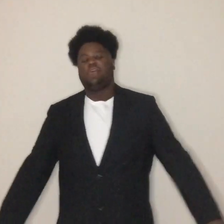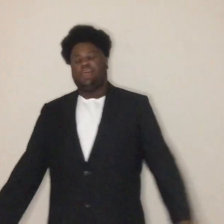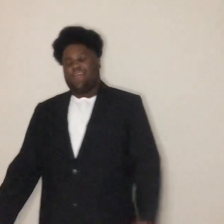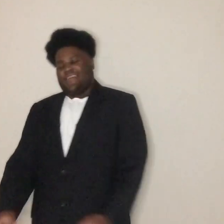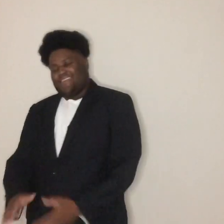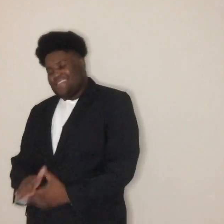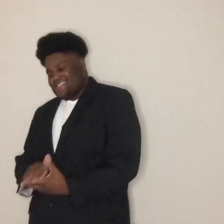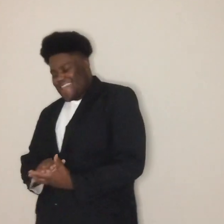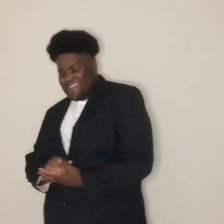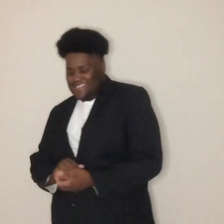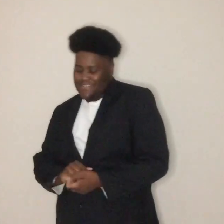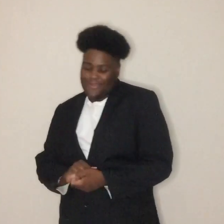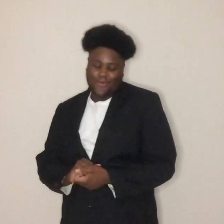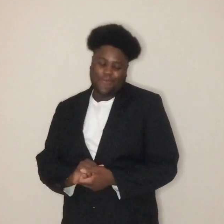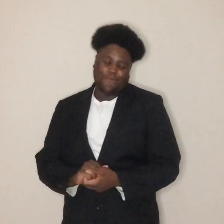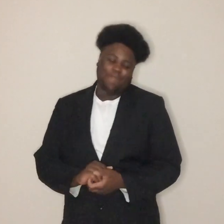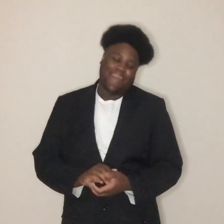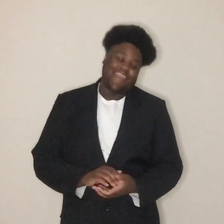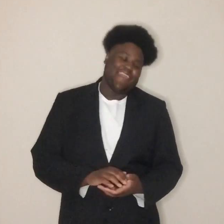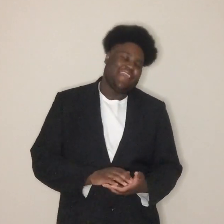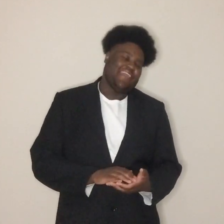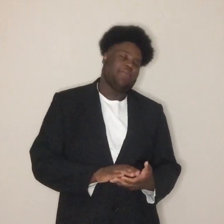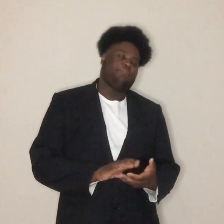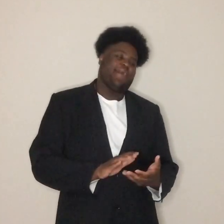It takes two It baby